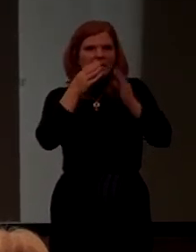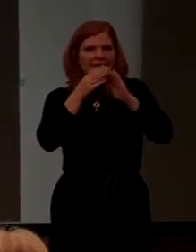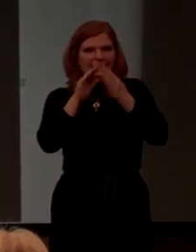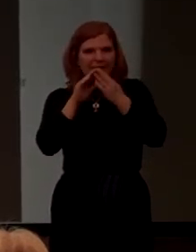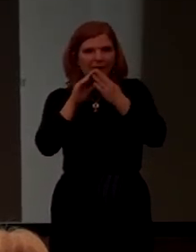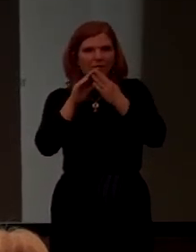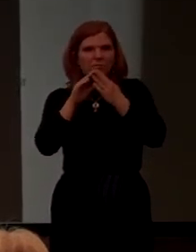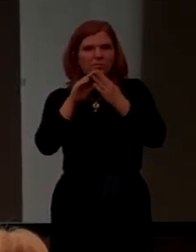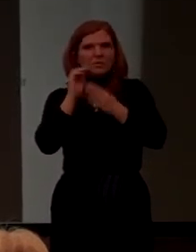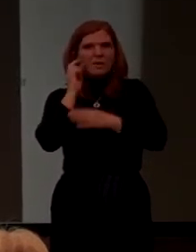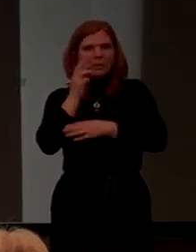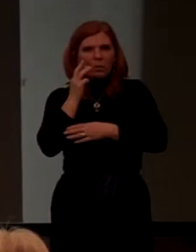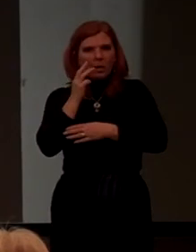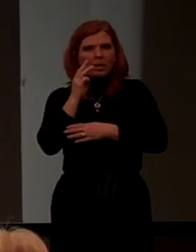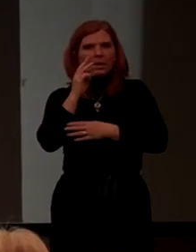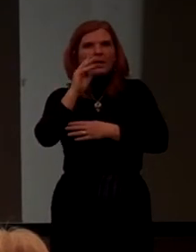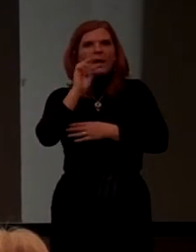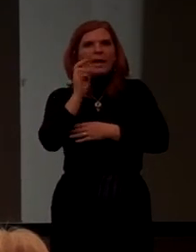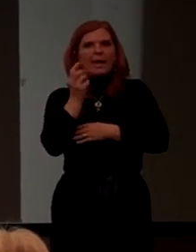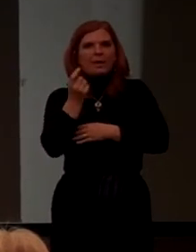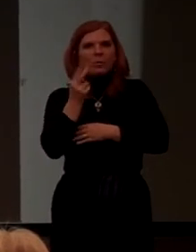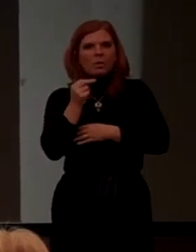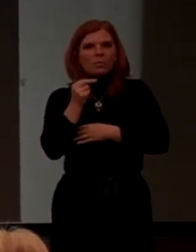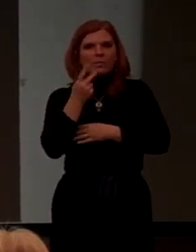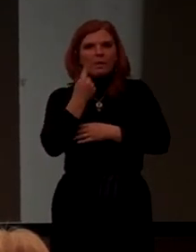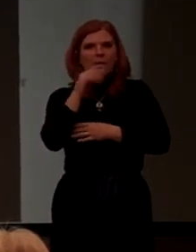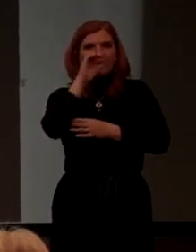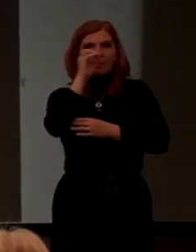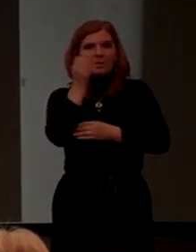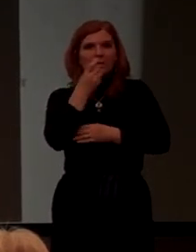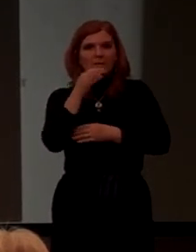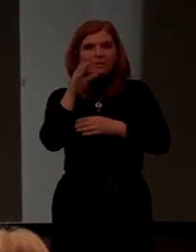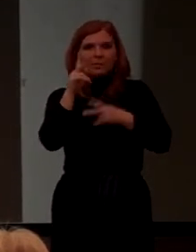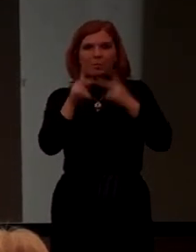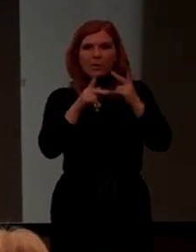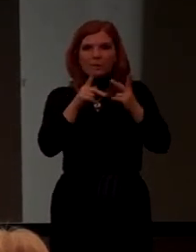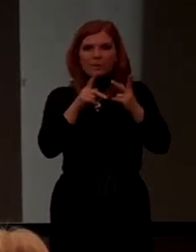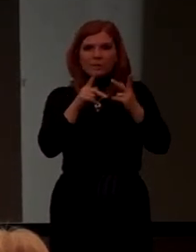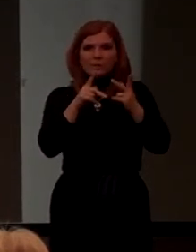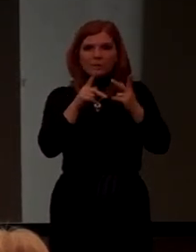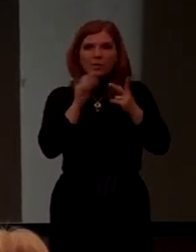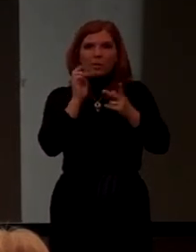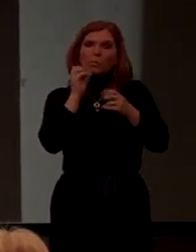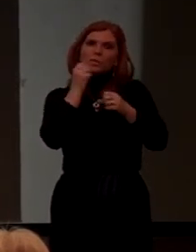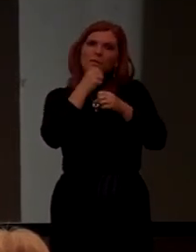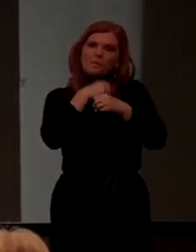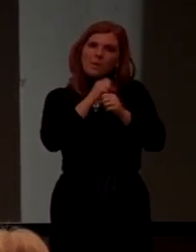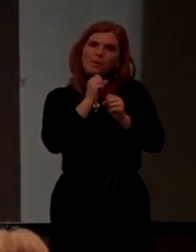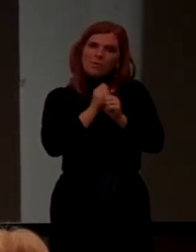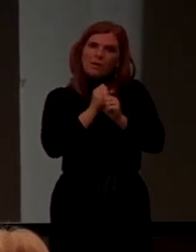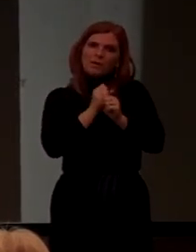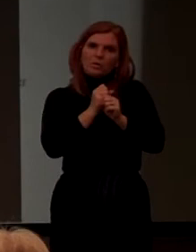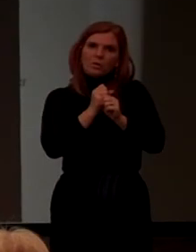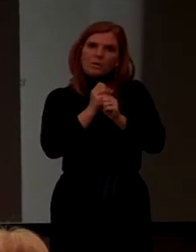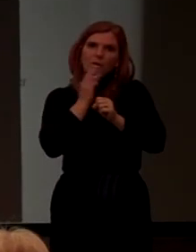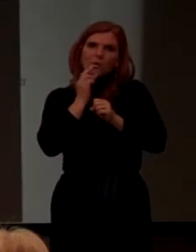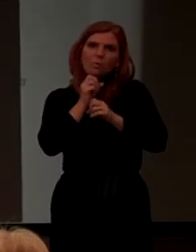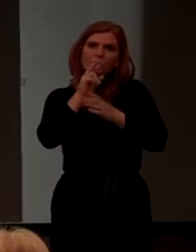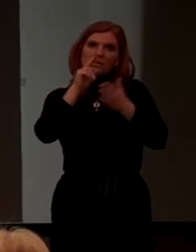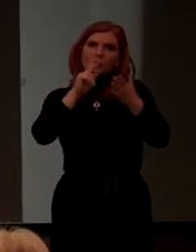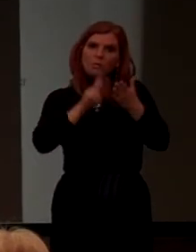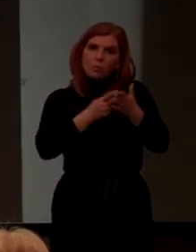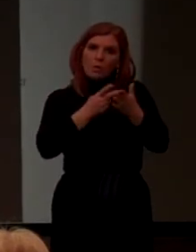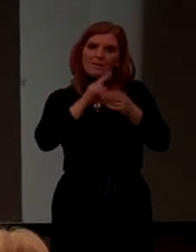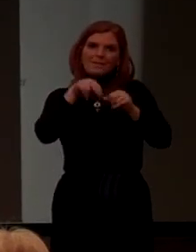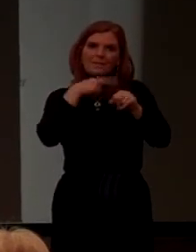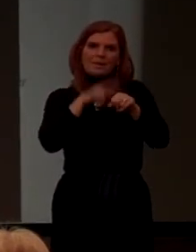to a lesser degree, Wheeling, the percentage of the population that was devoted to manufacturing was twice